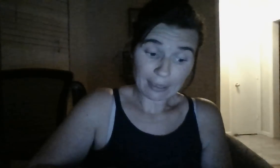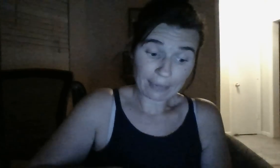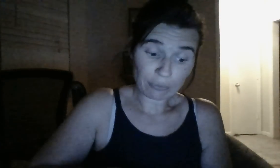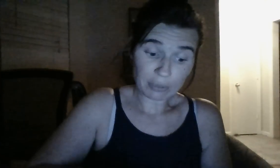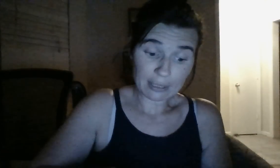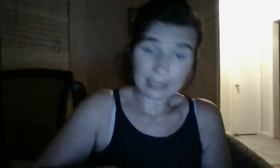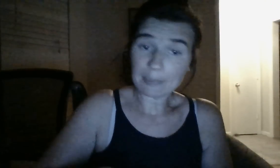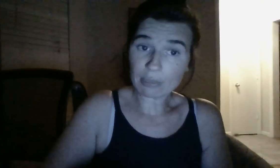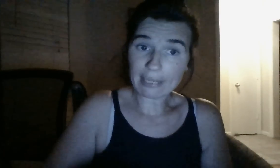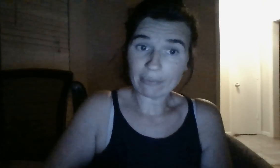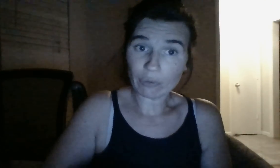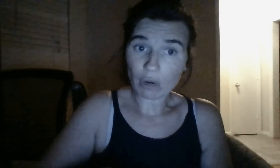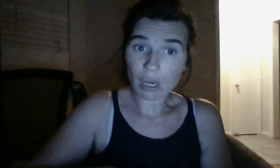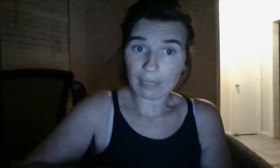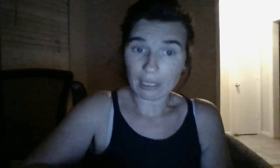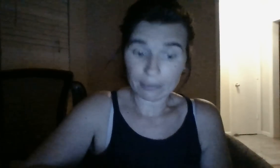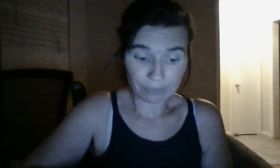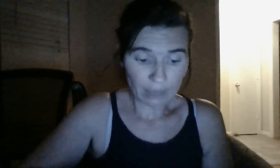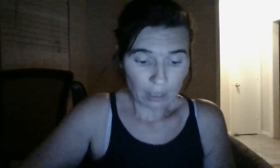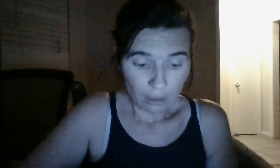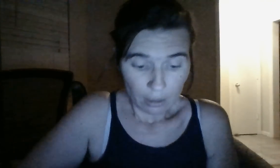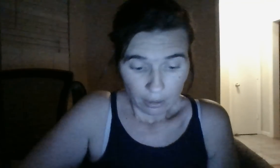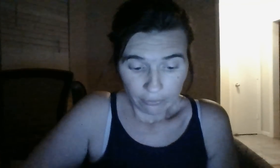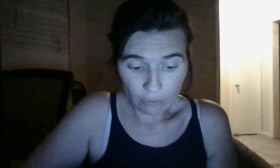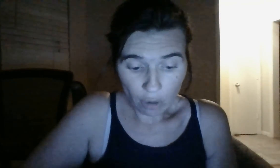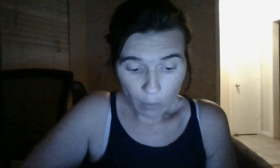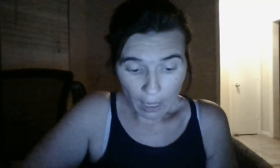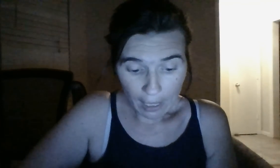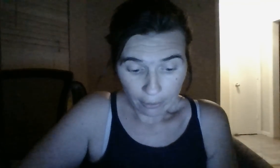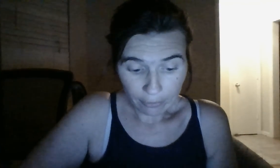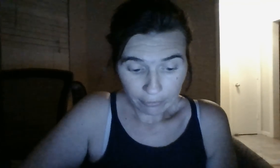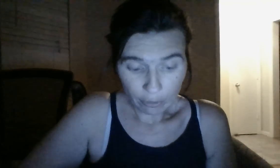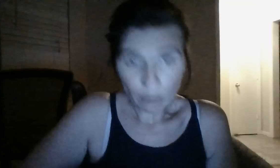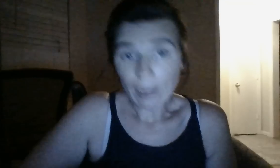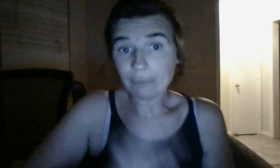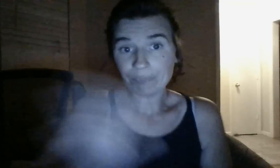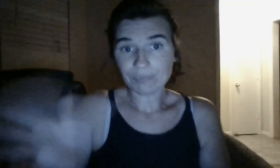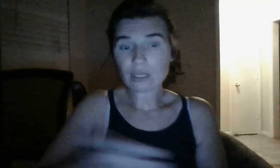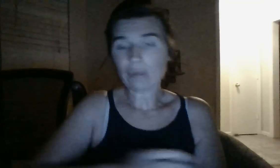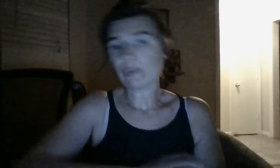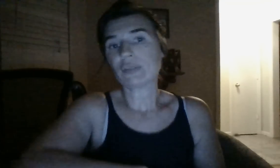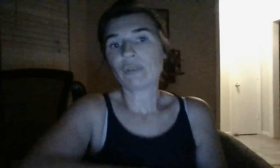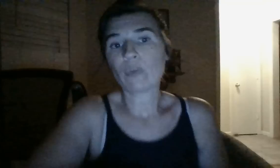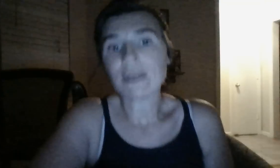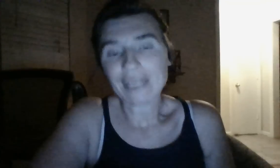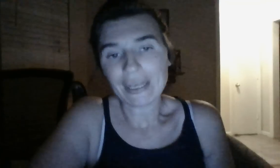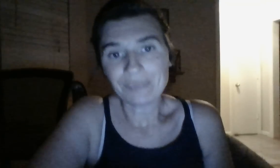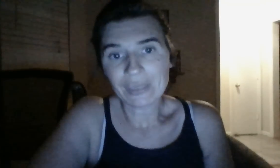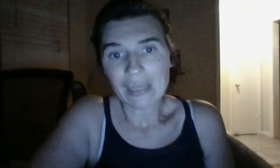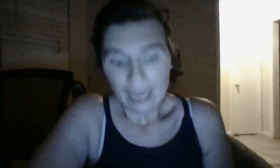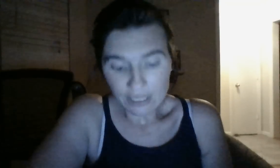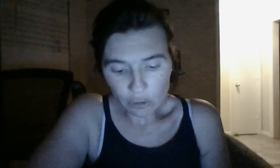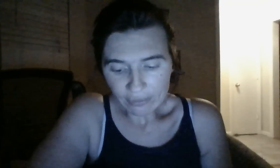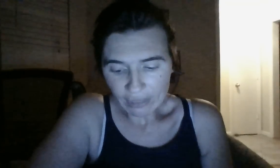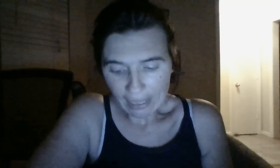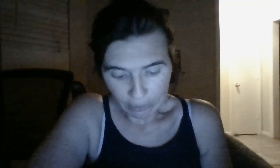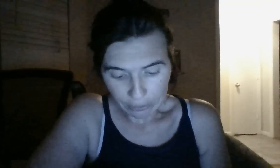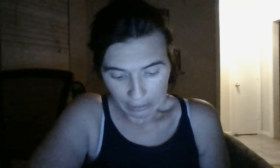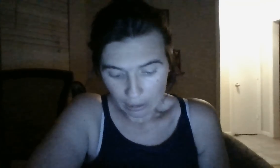have been receiving them for a hot minute. For a while. For a while. This confirmation for a while. Yeah. Intuitively, I felt it.